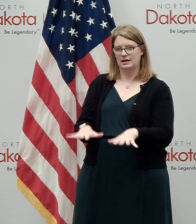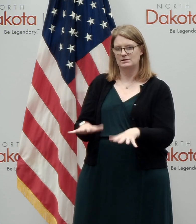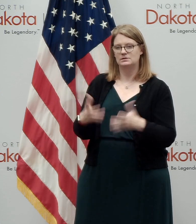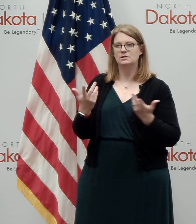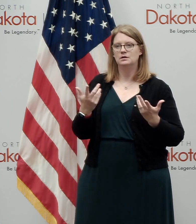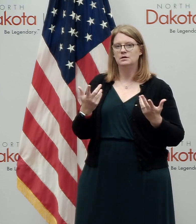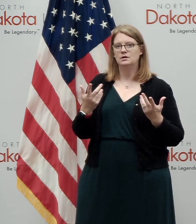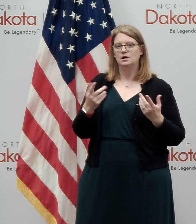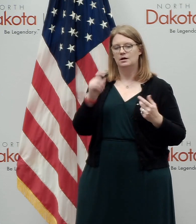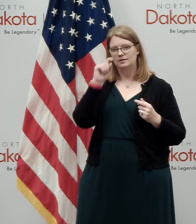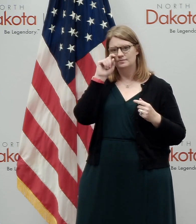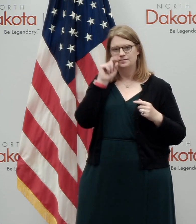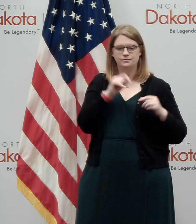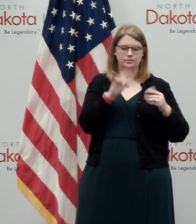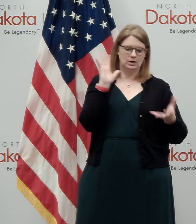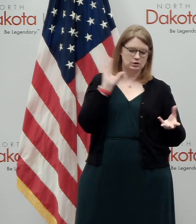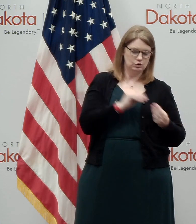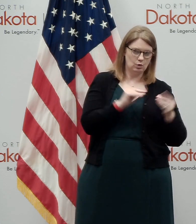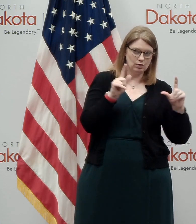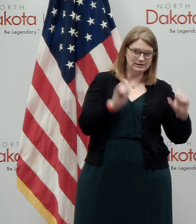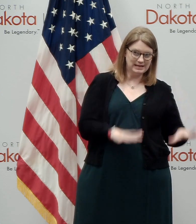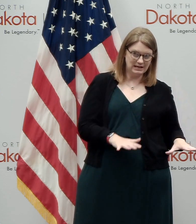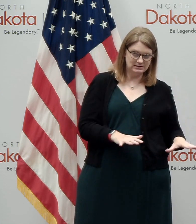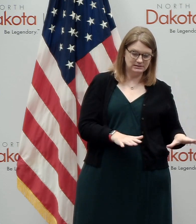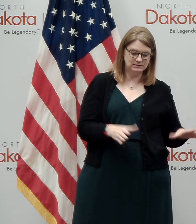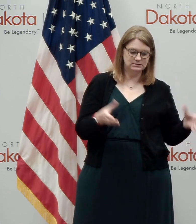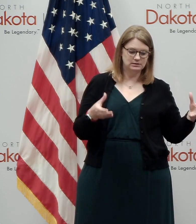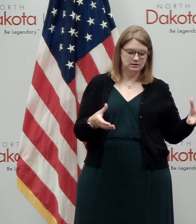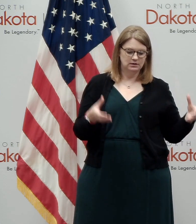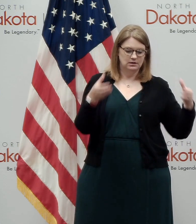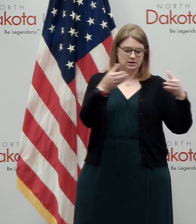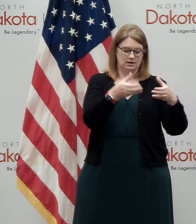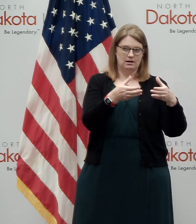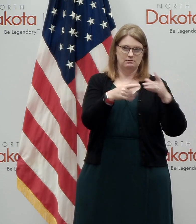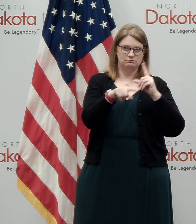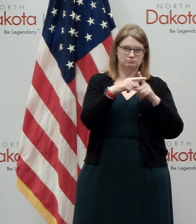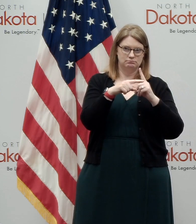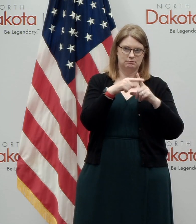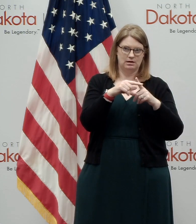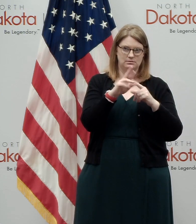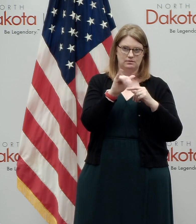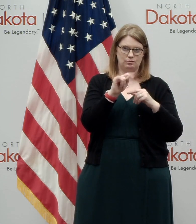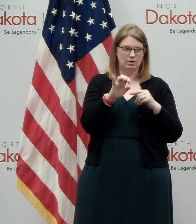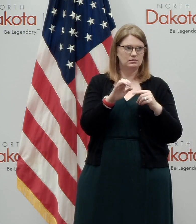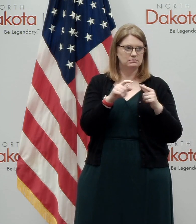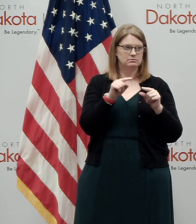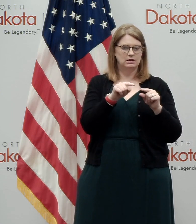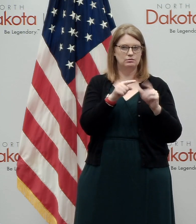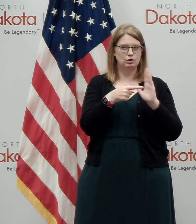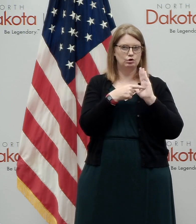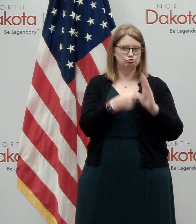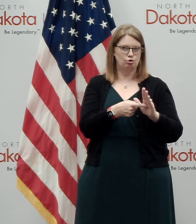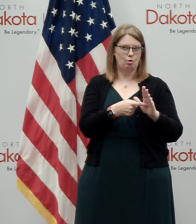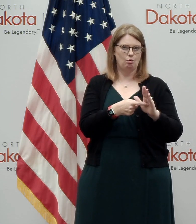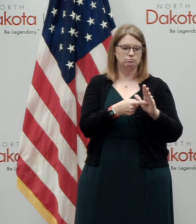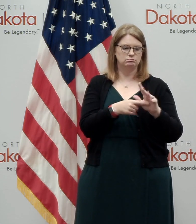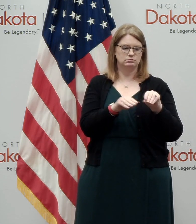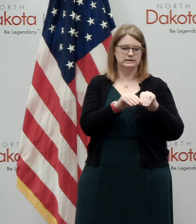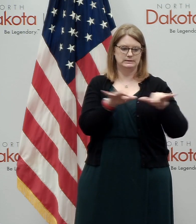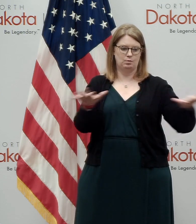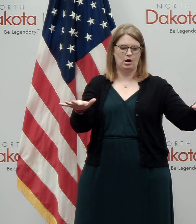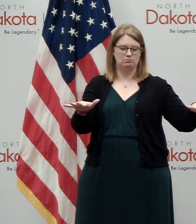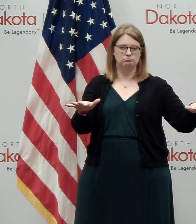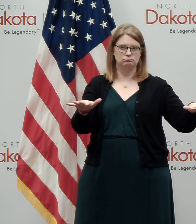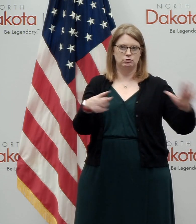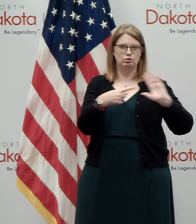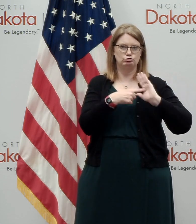numbers off of total tests or total encounters is a way to accurately reflect the level of spread that, that you would have in a, in